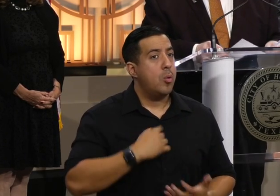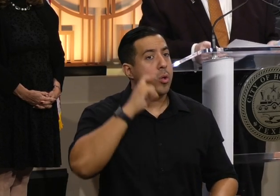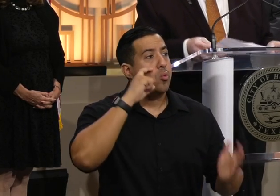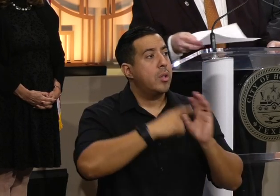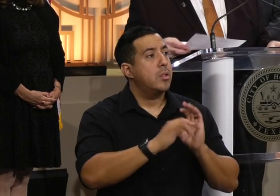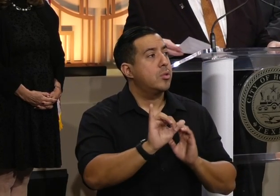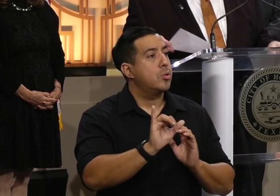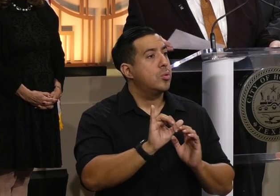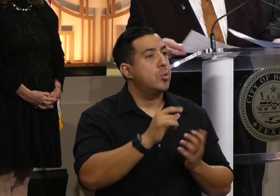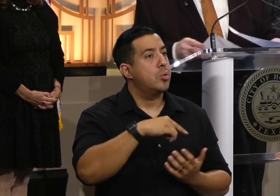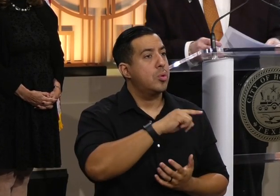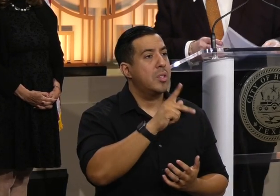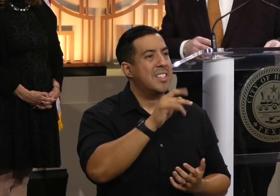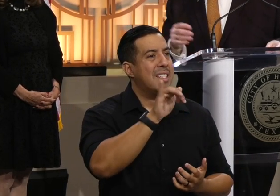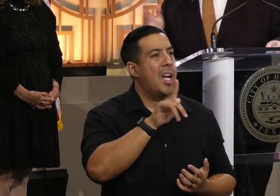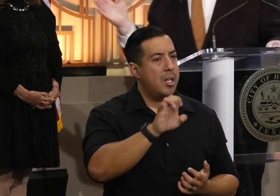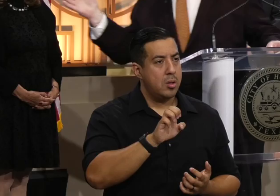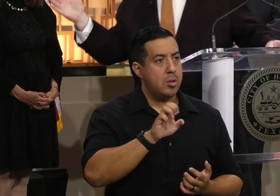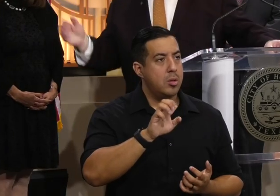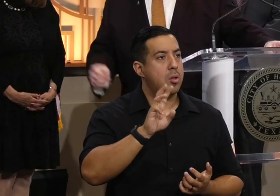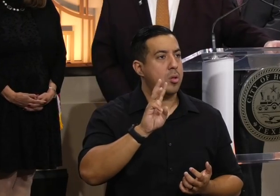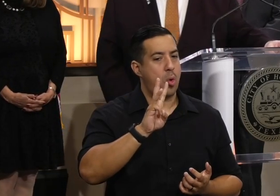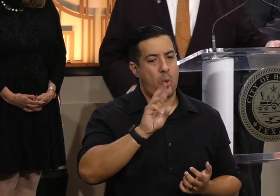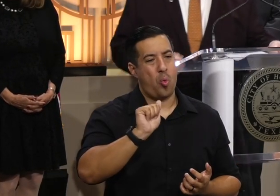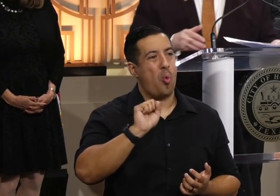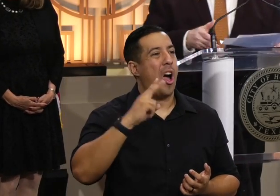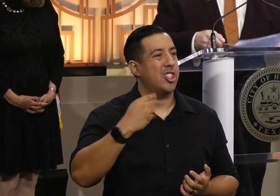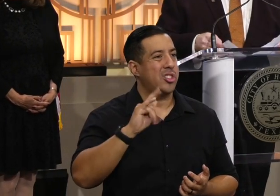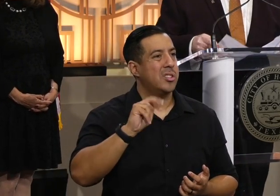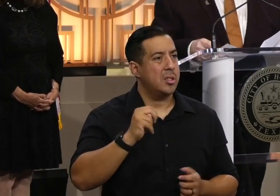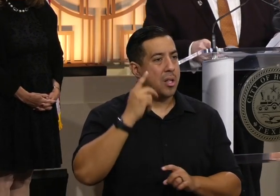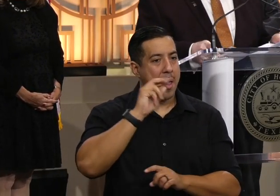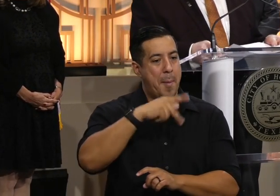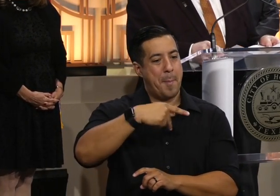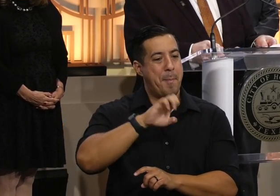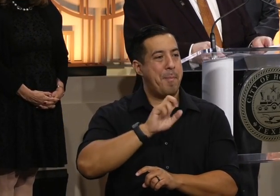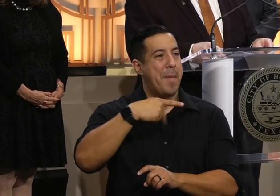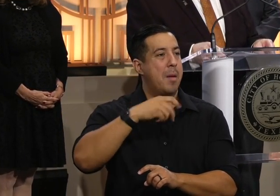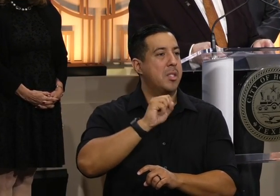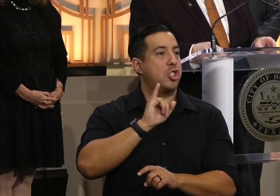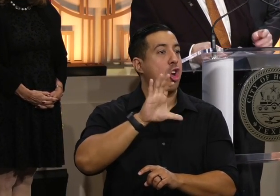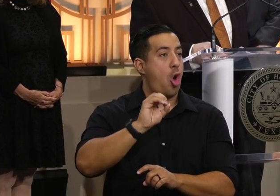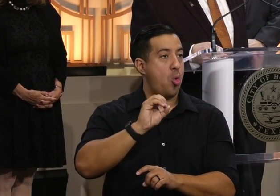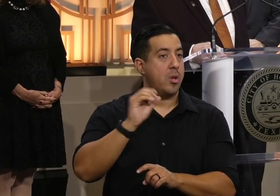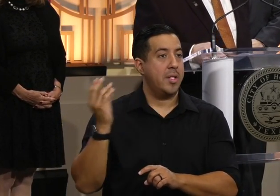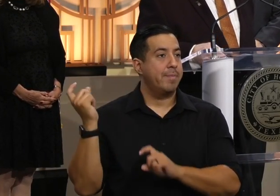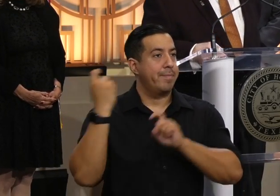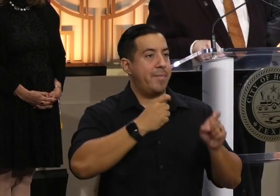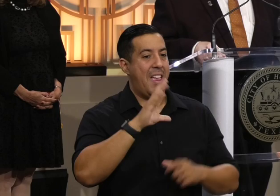Kyle Washington, thank you Kyle, from PepsiCo Foundation who gave a $50,000